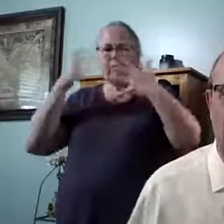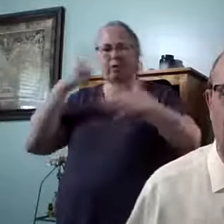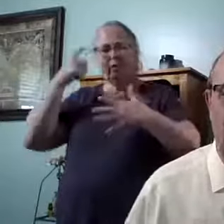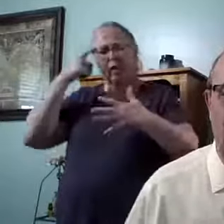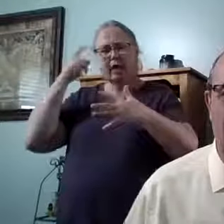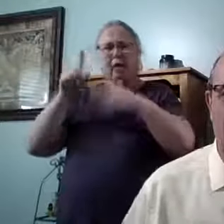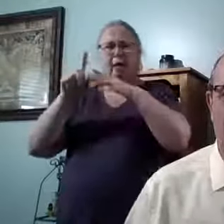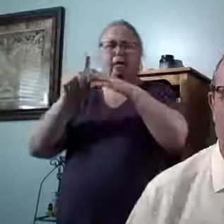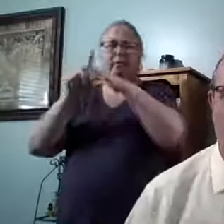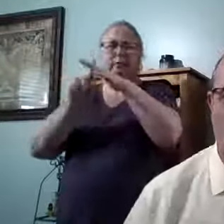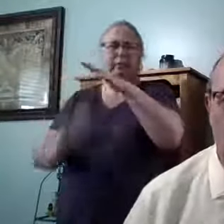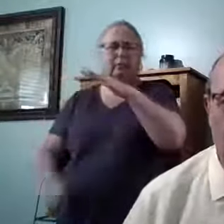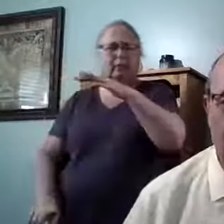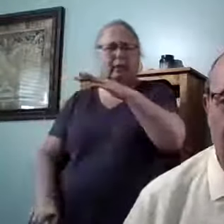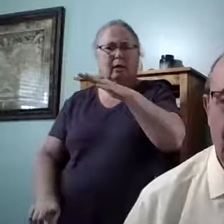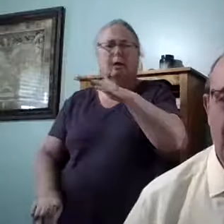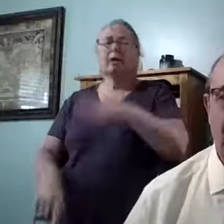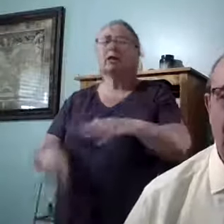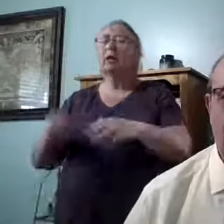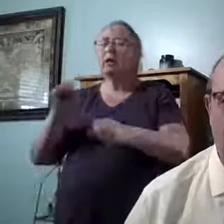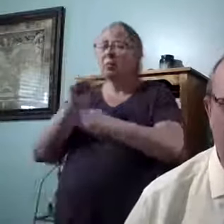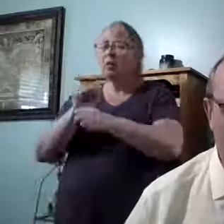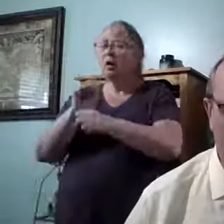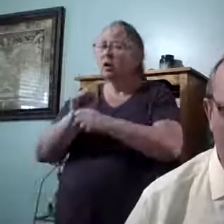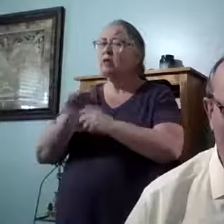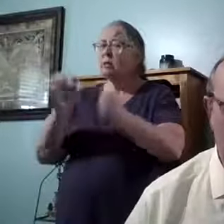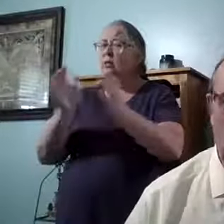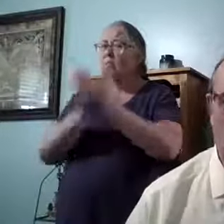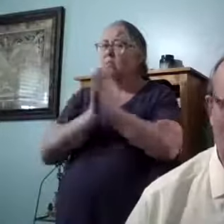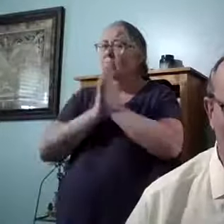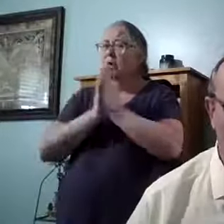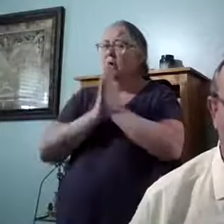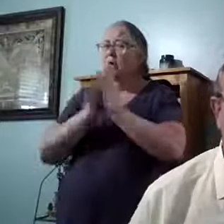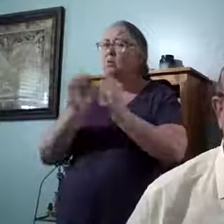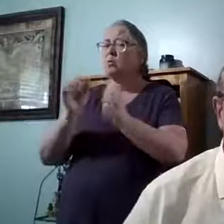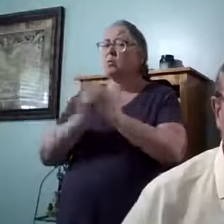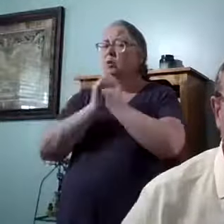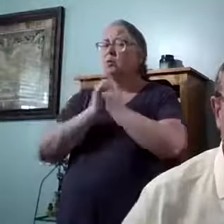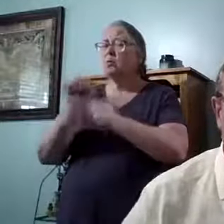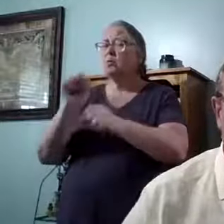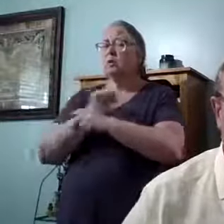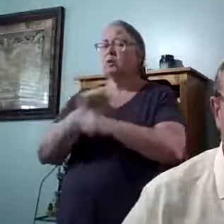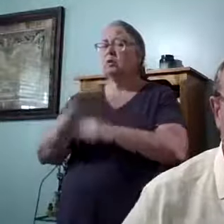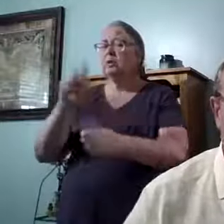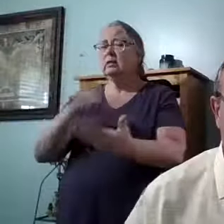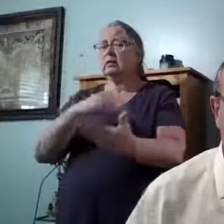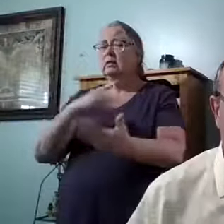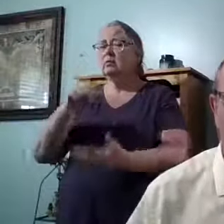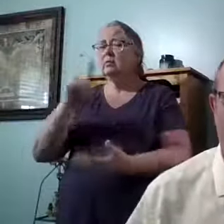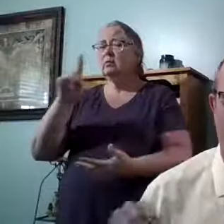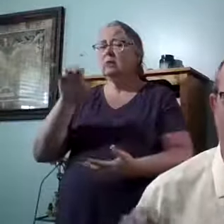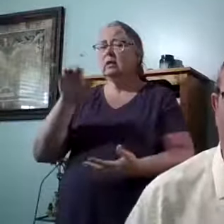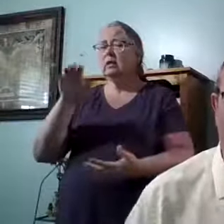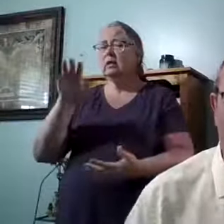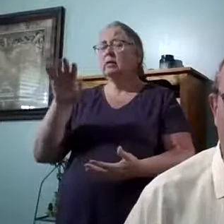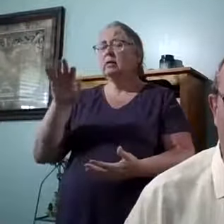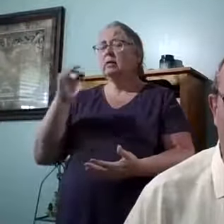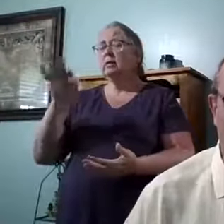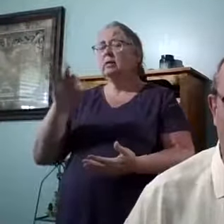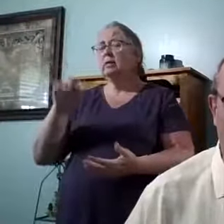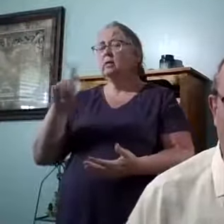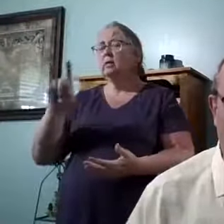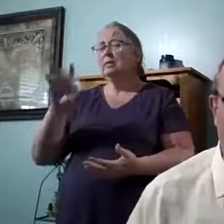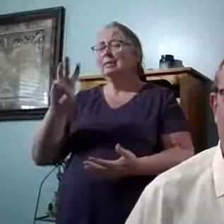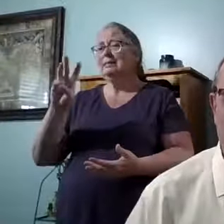disappear. It works. Hallelujah. It works. Psalms 119 165. Have great